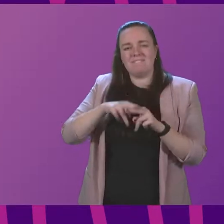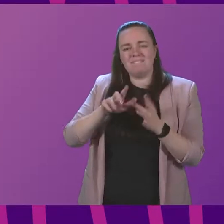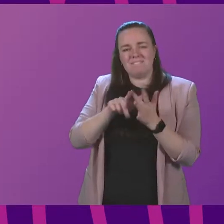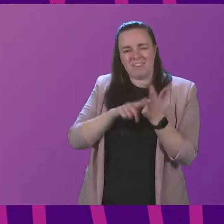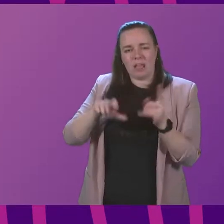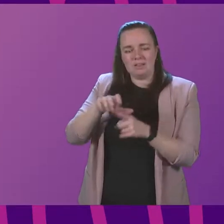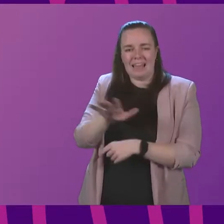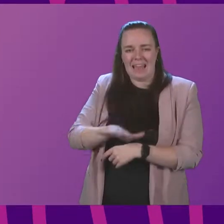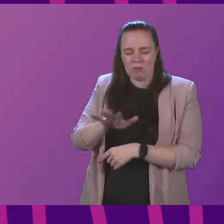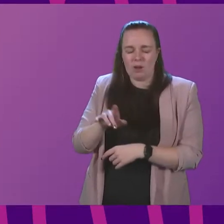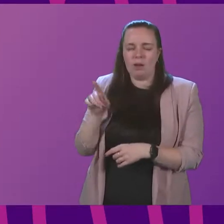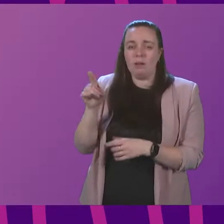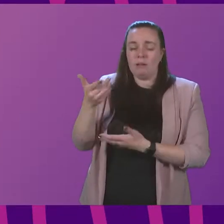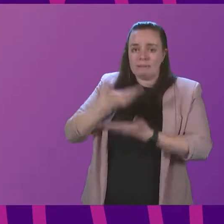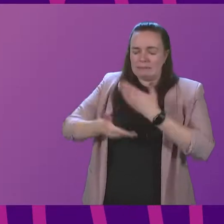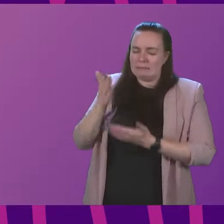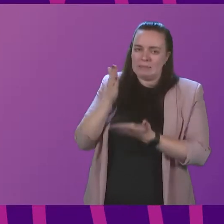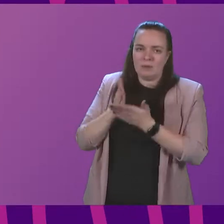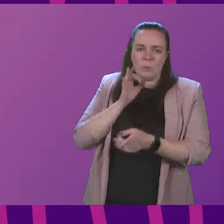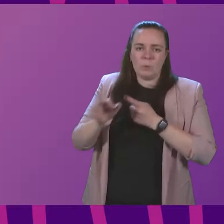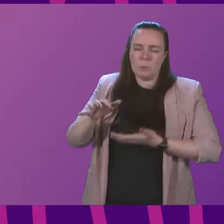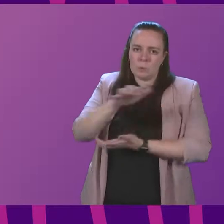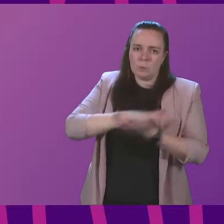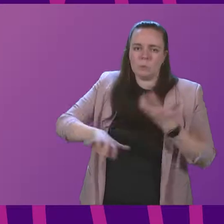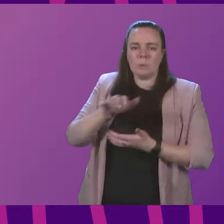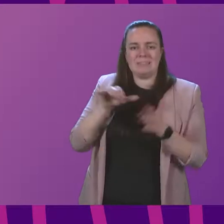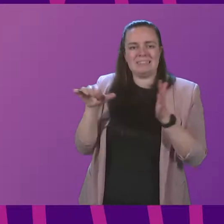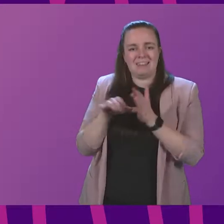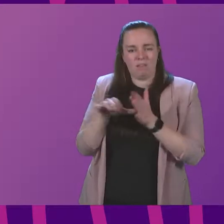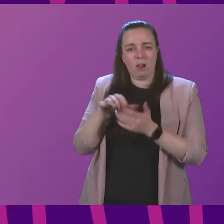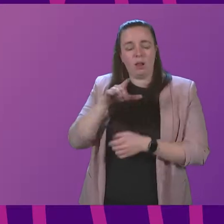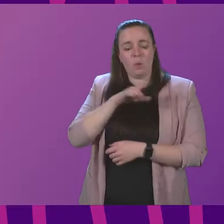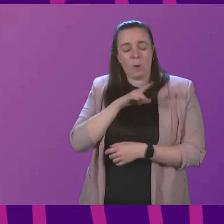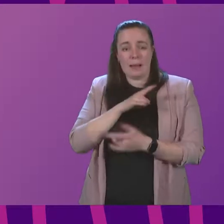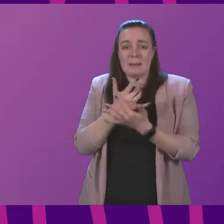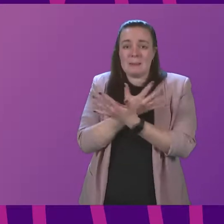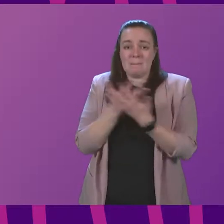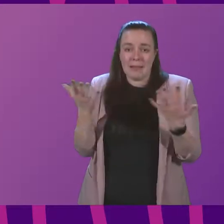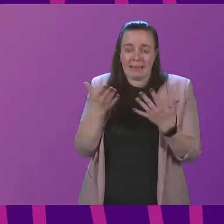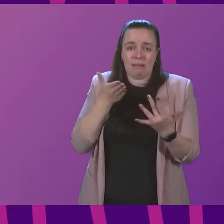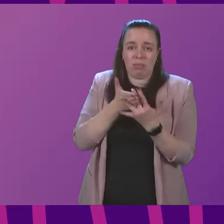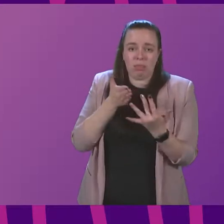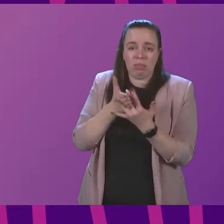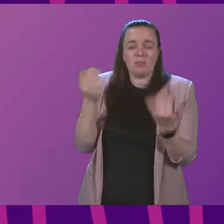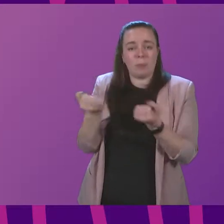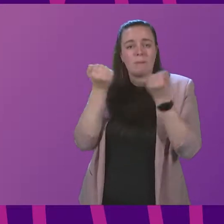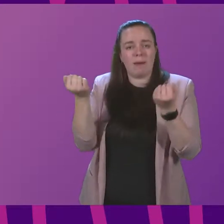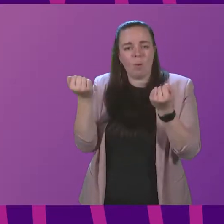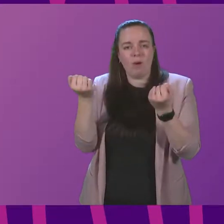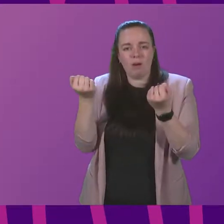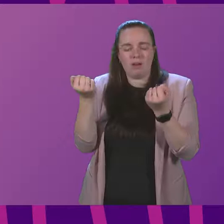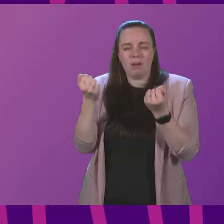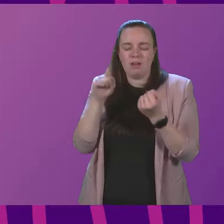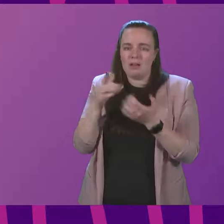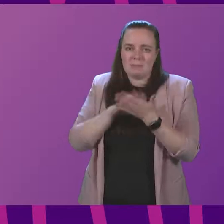the specific complexity of the difficulties because of multiple interruptions to the power supply that were